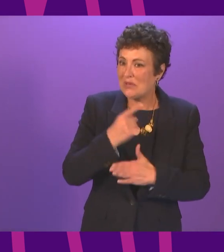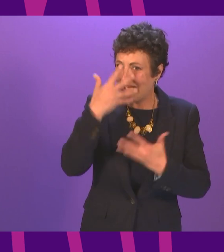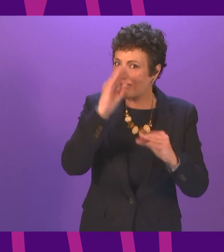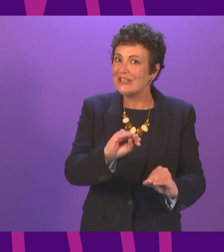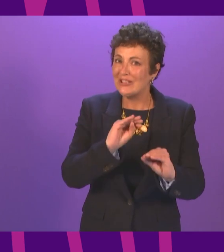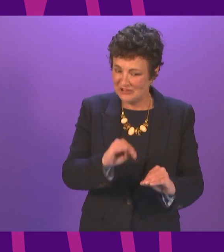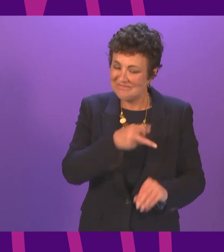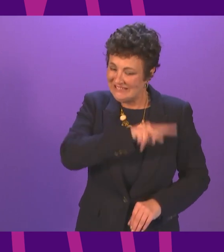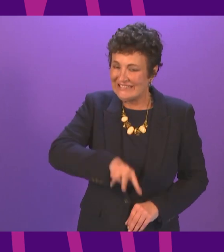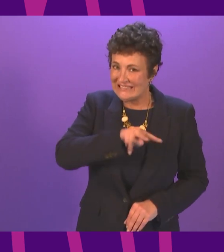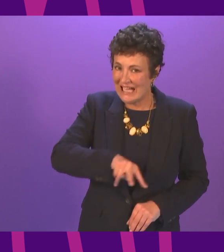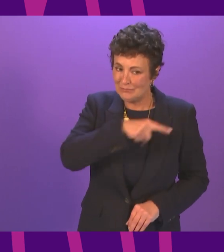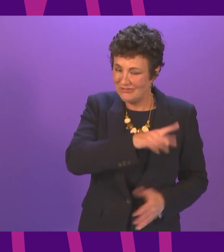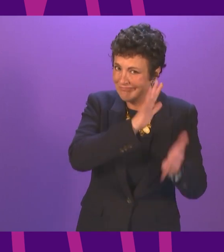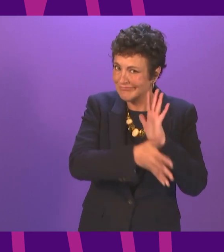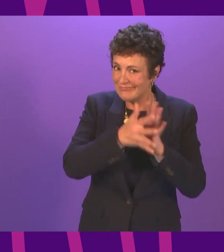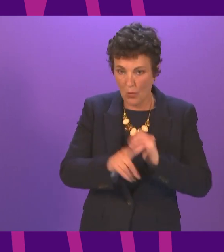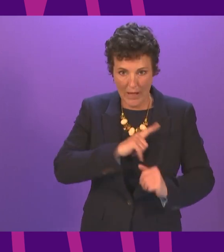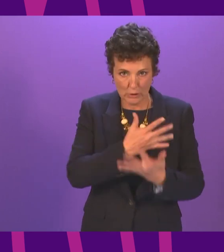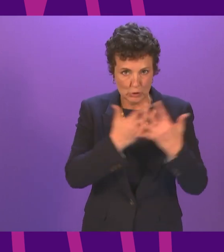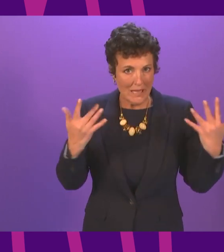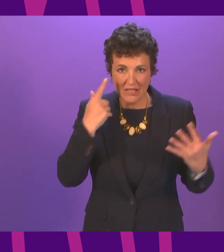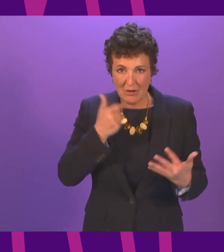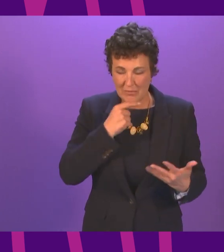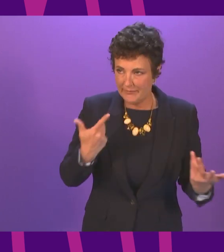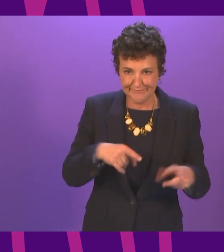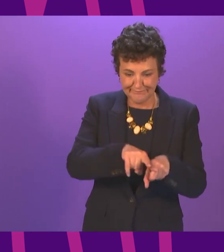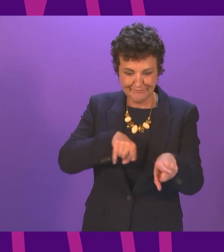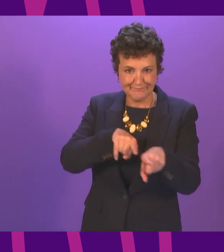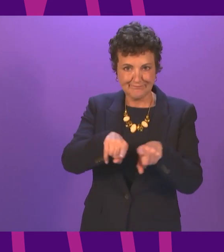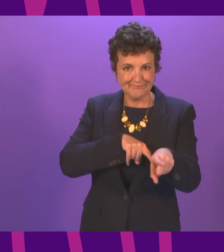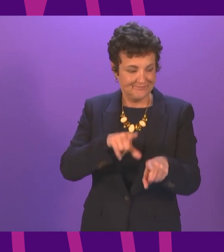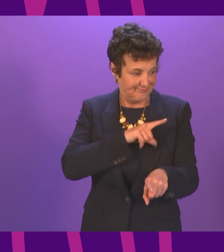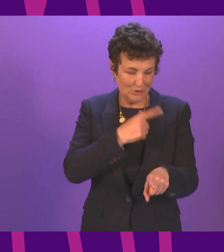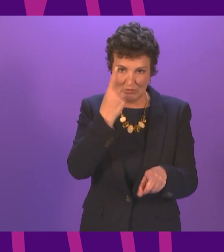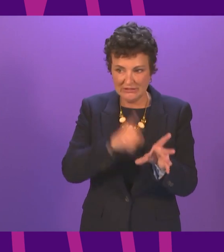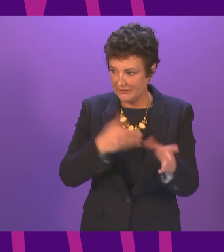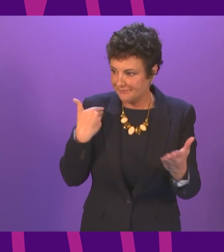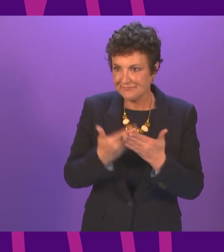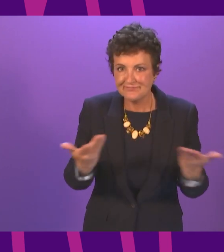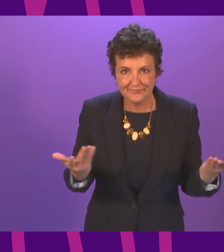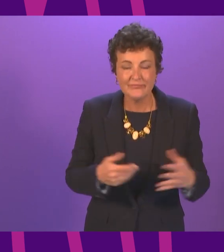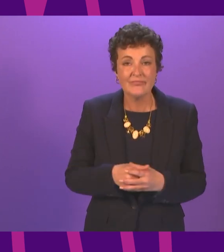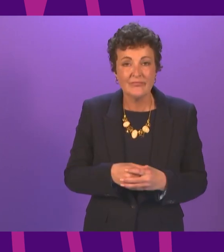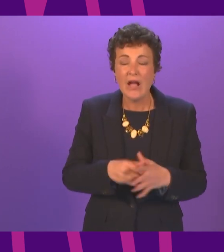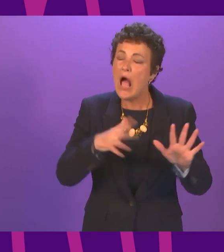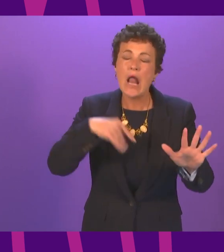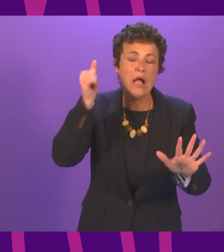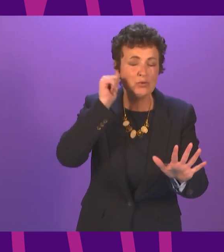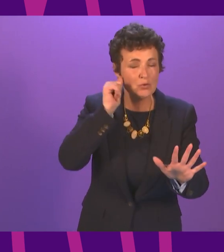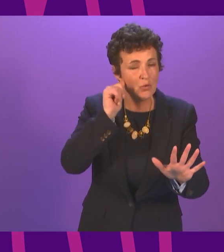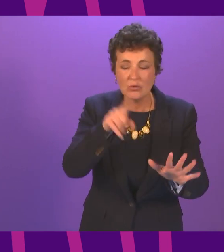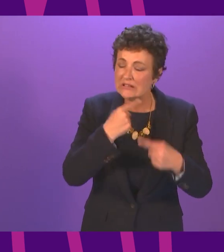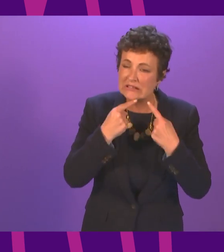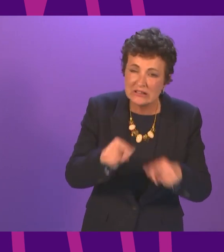First Minister referred to, with too many young people having been left behind over the past year. And despite the best efforts